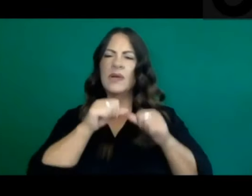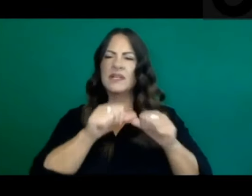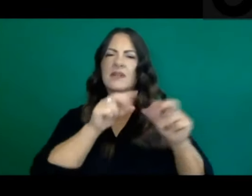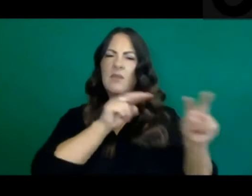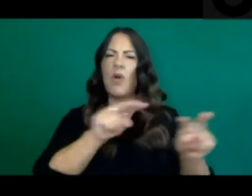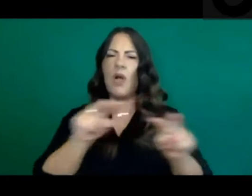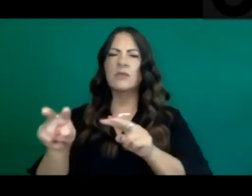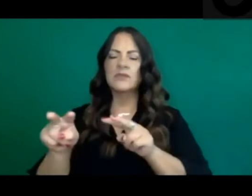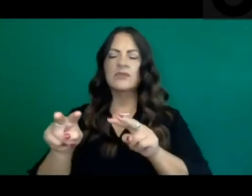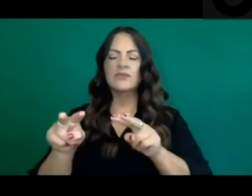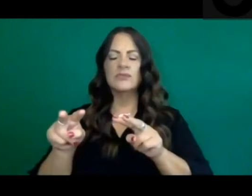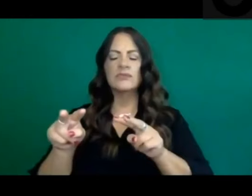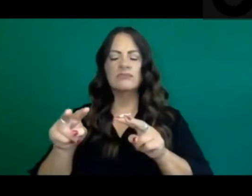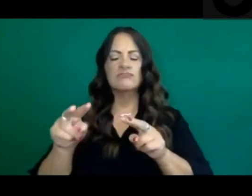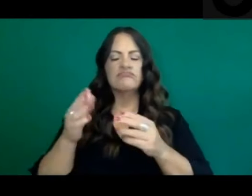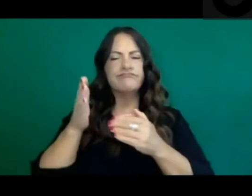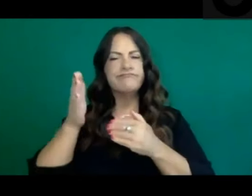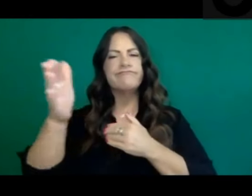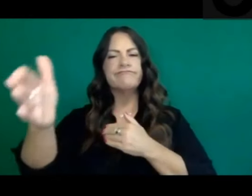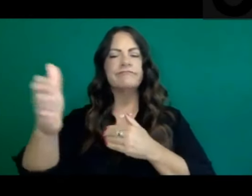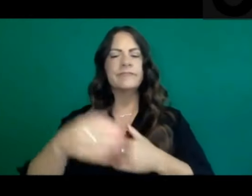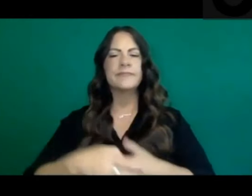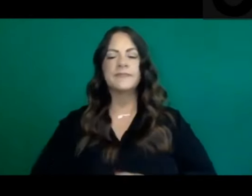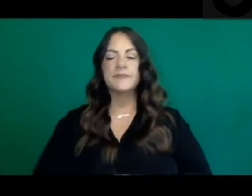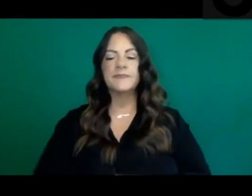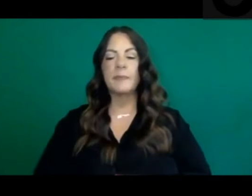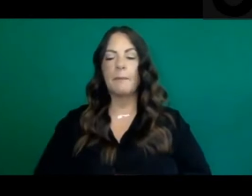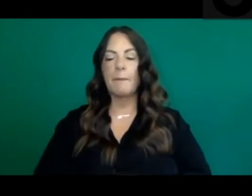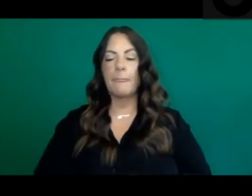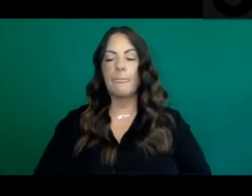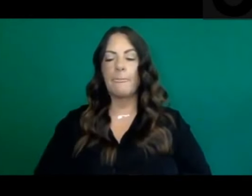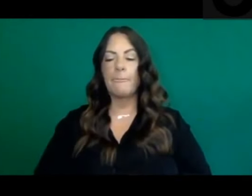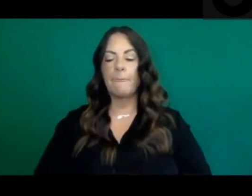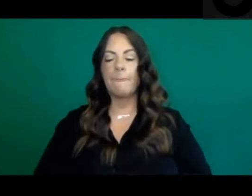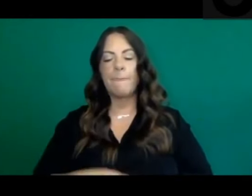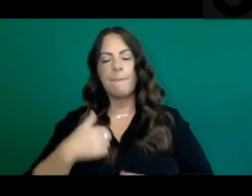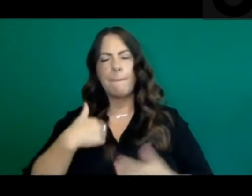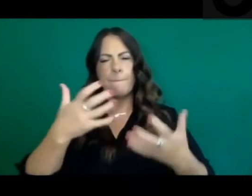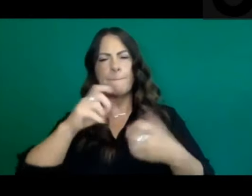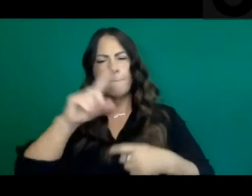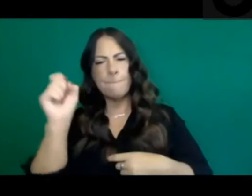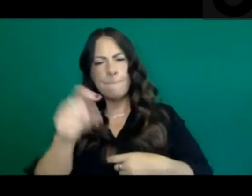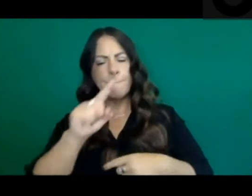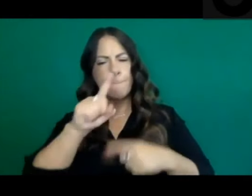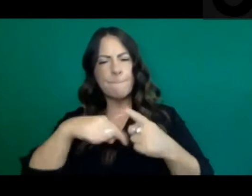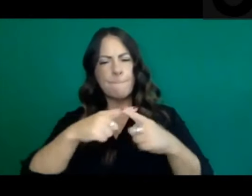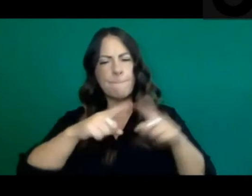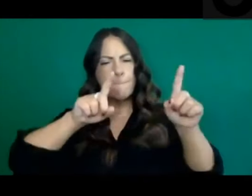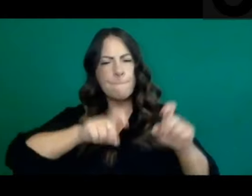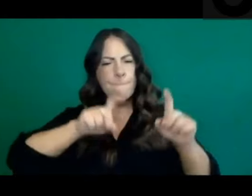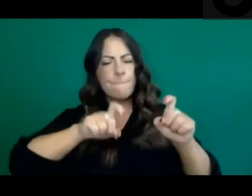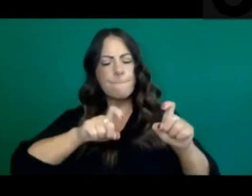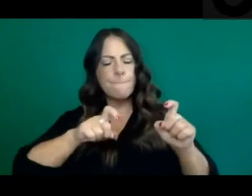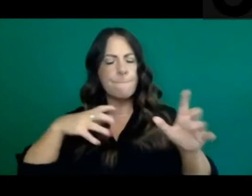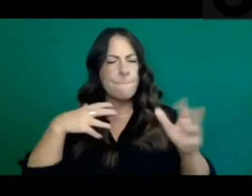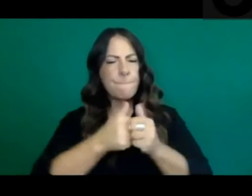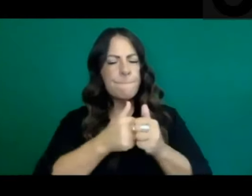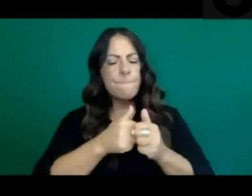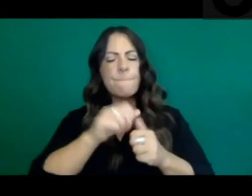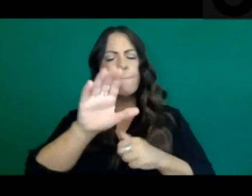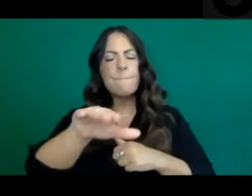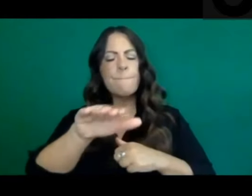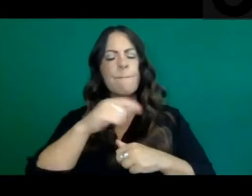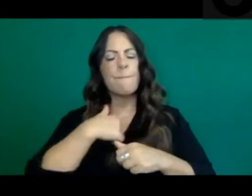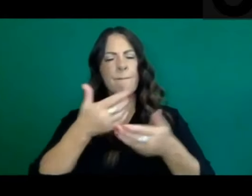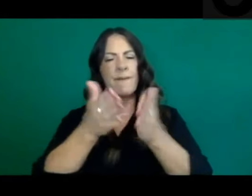Angela you, Secretary Ghaly. I want to ask you about a testing update, but first I wanted to ask you